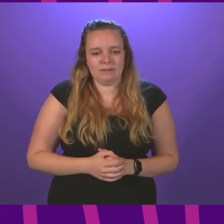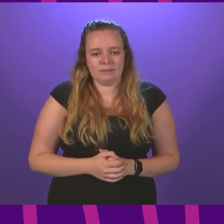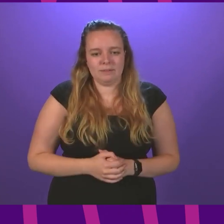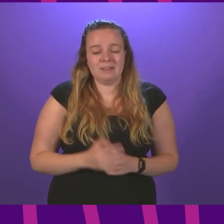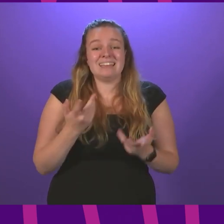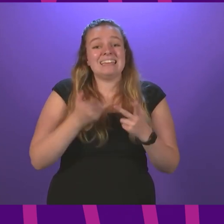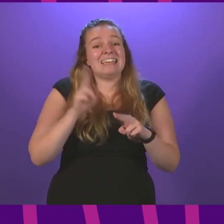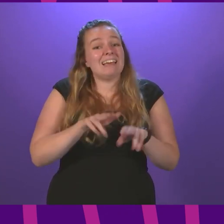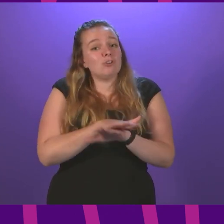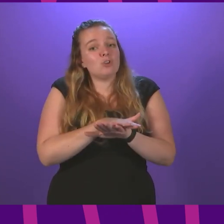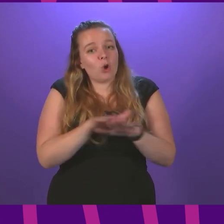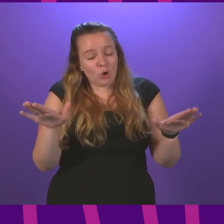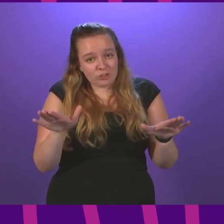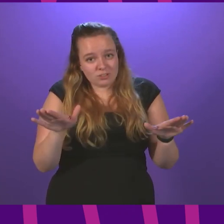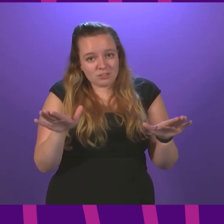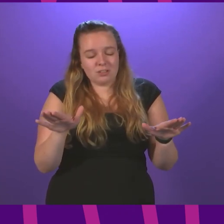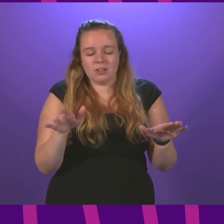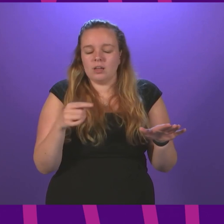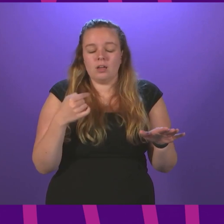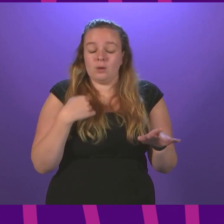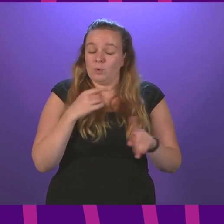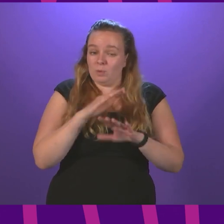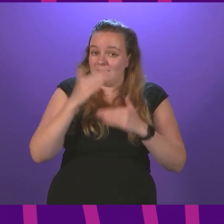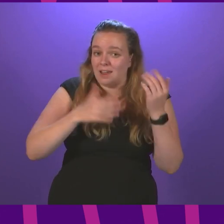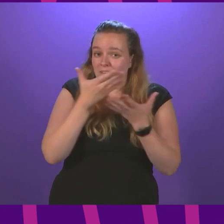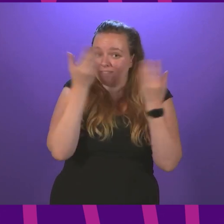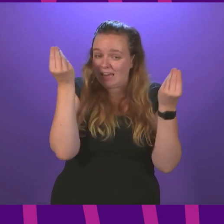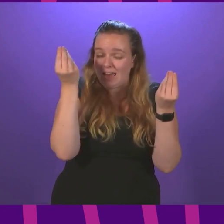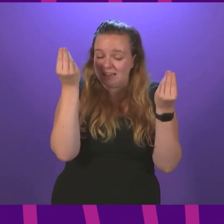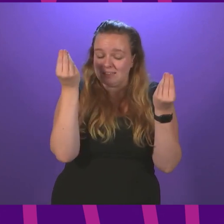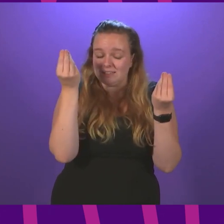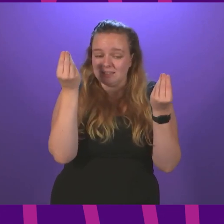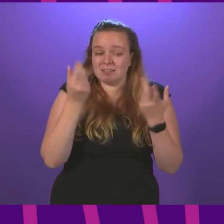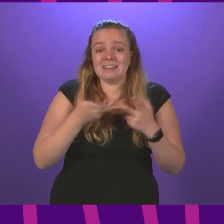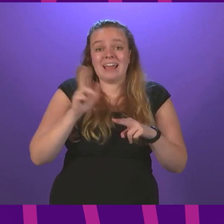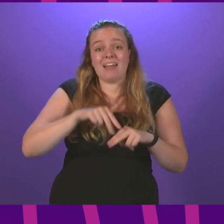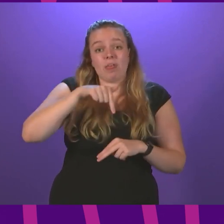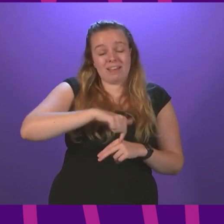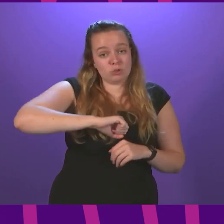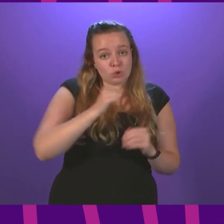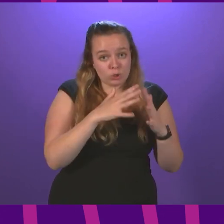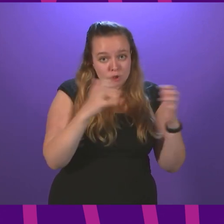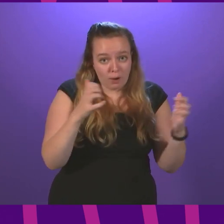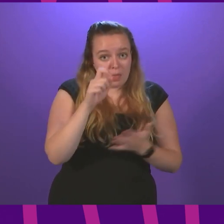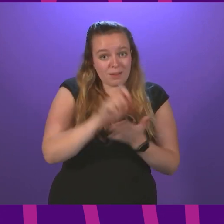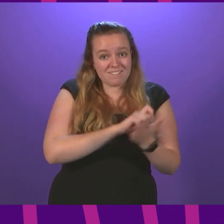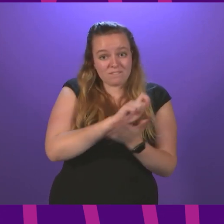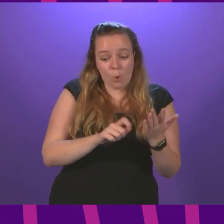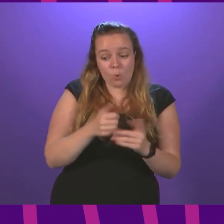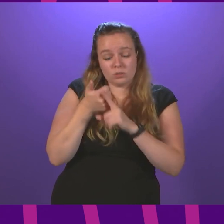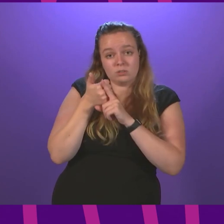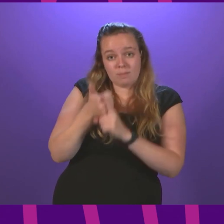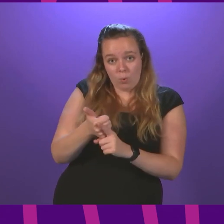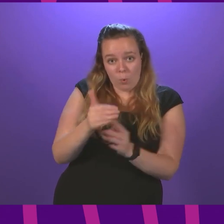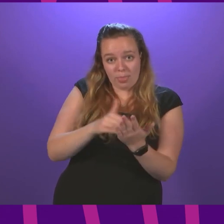And if they don't, we will not forget. If this Scottish Parliament votes for the motion